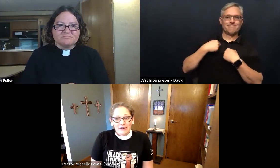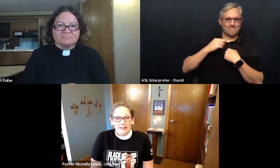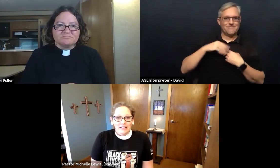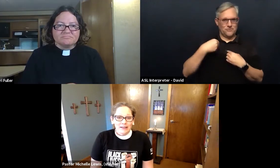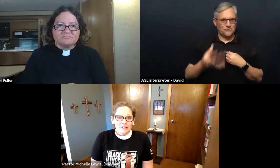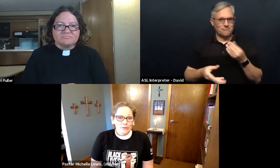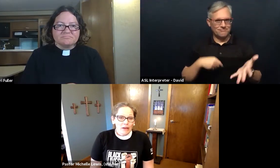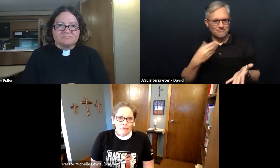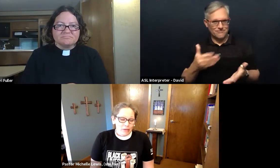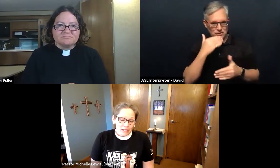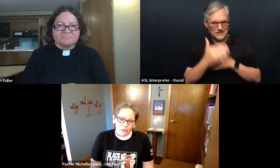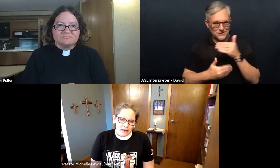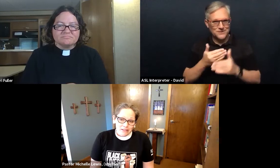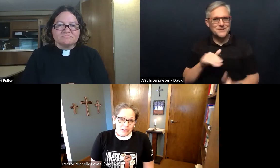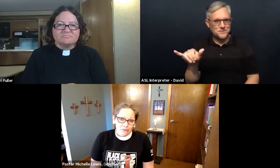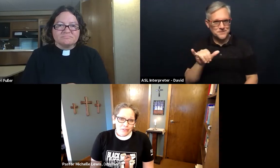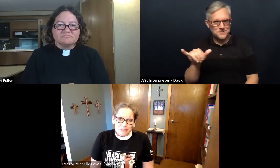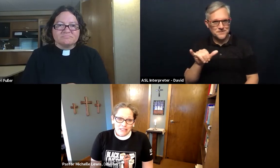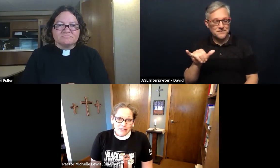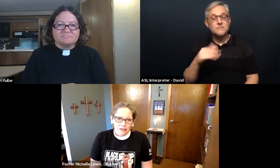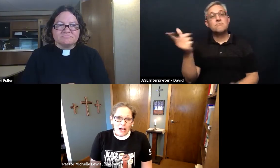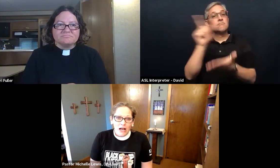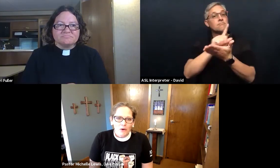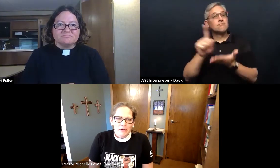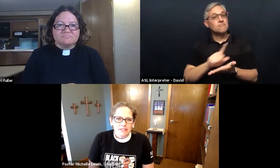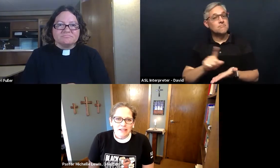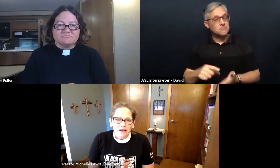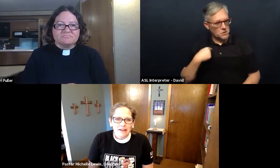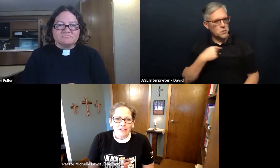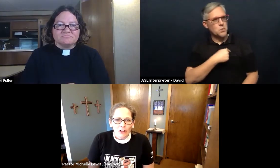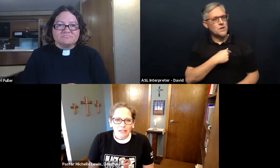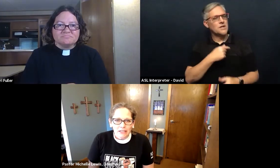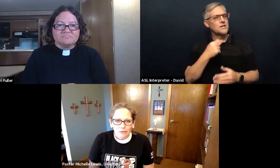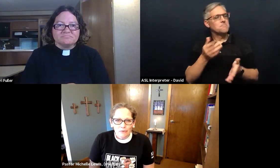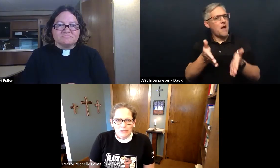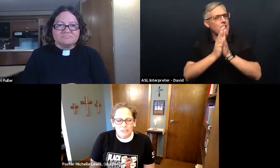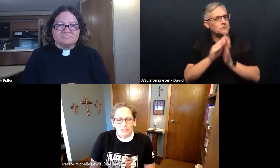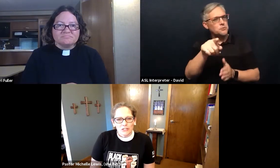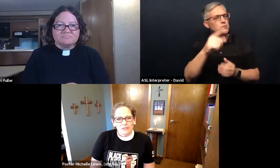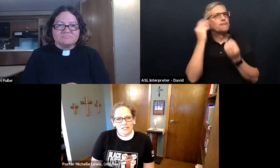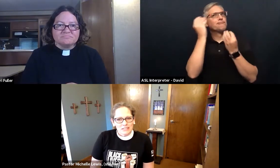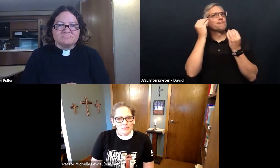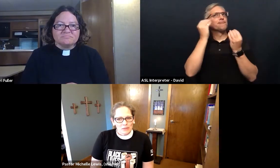and so every week we ask you to consider how is God calling you to be generous this week